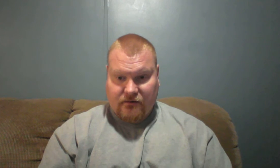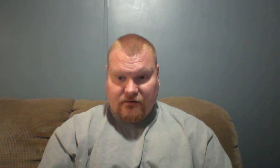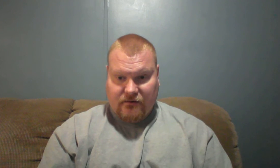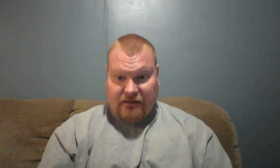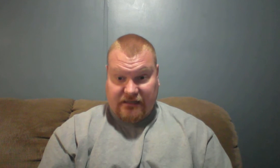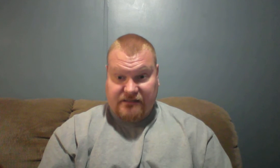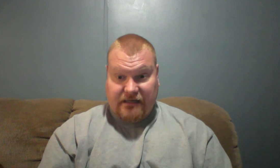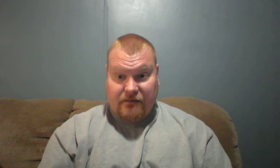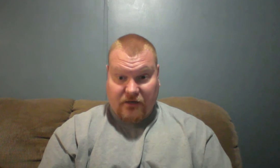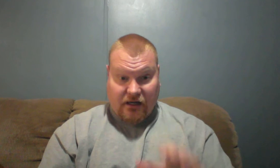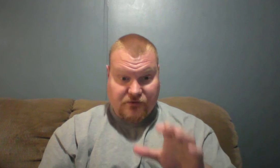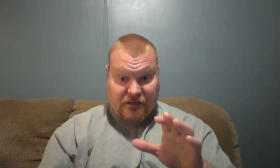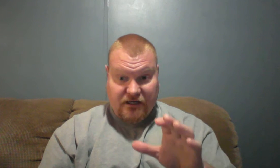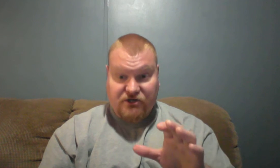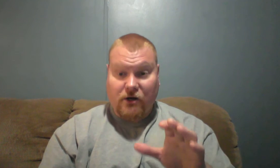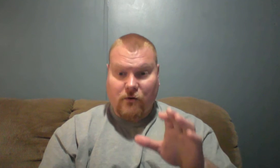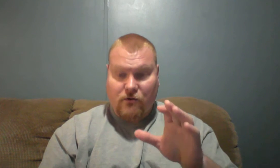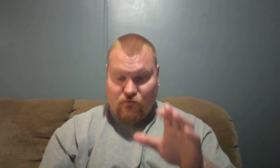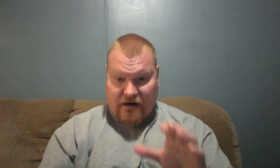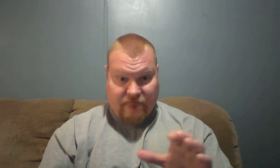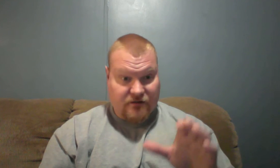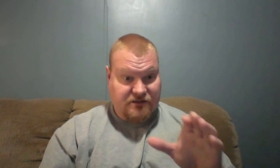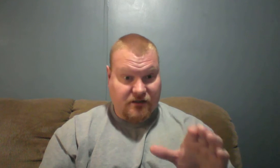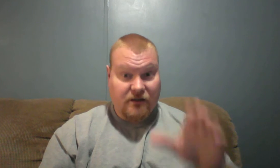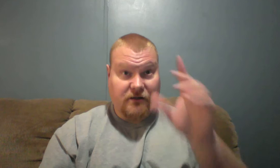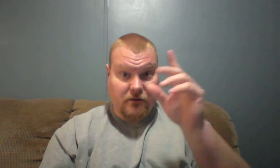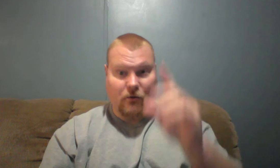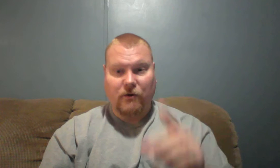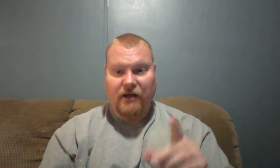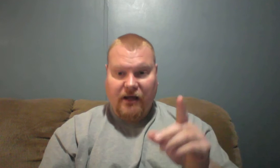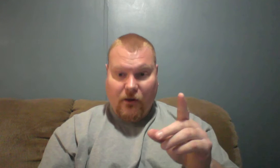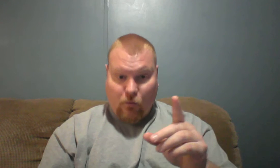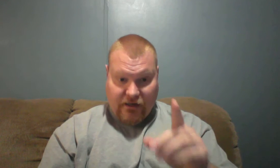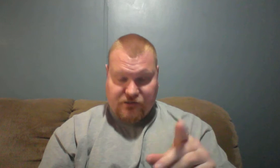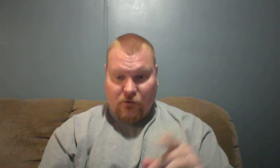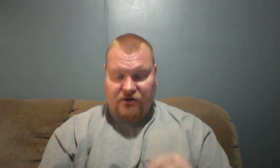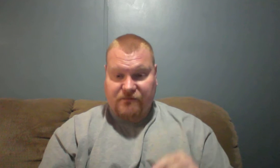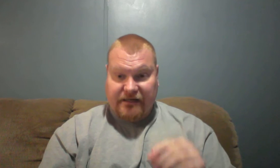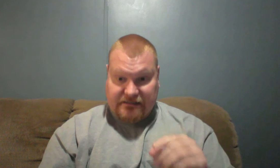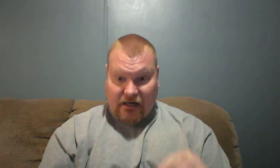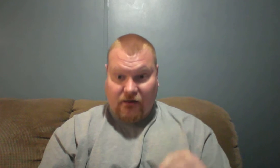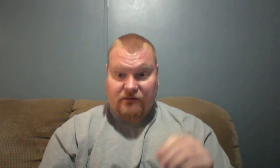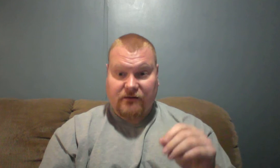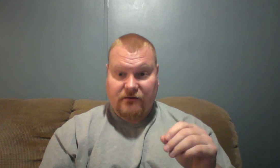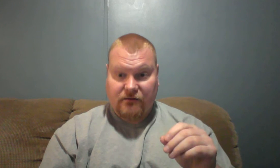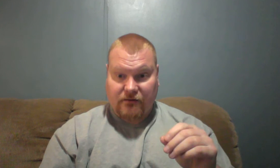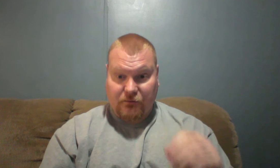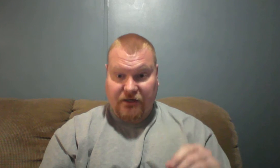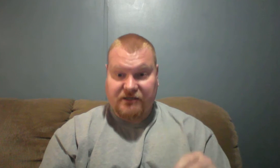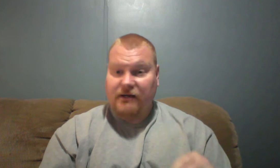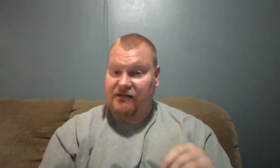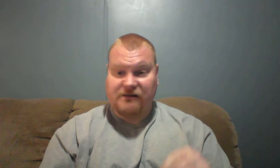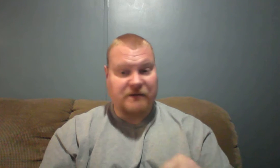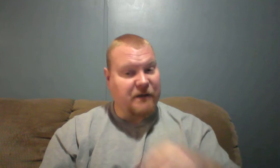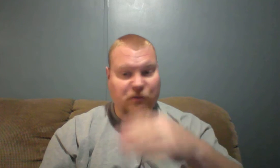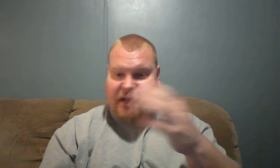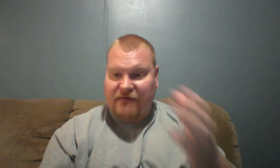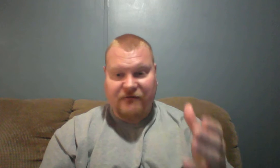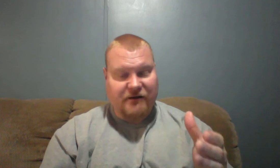Like I said, because we need to show reverence to the Lord when His word is being taught and preached. Now, sometimes we have fun on